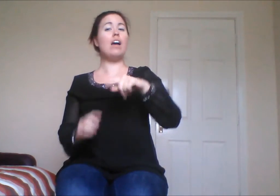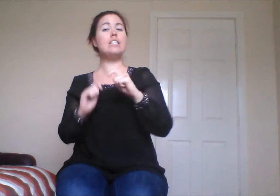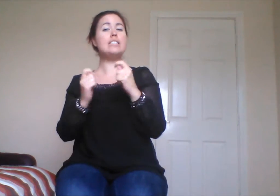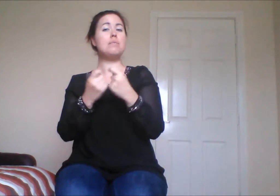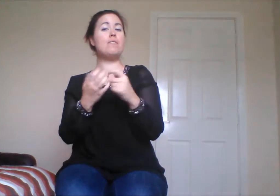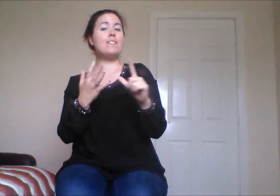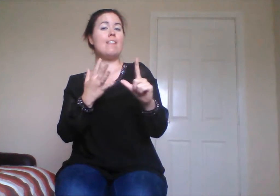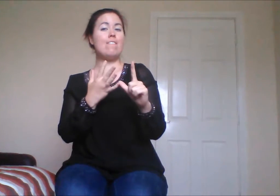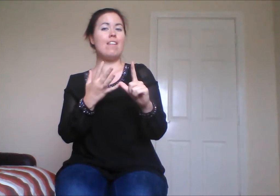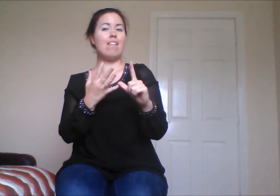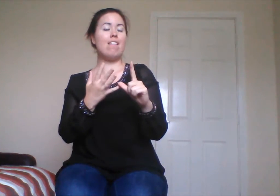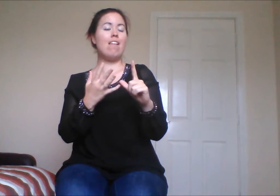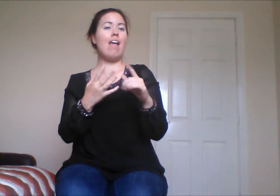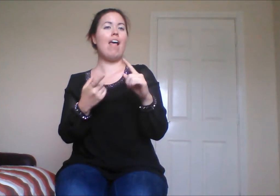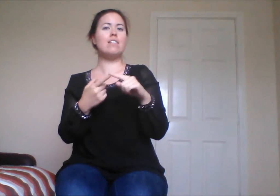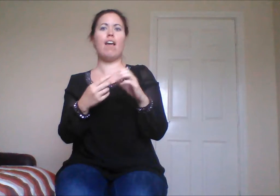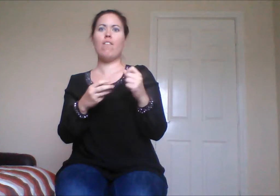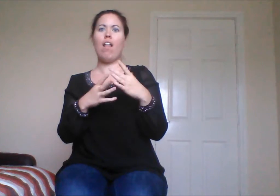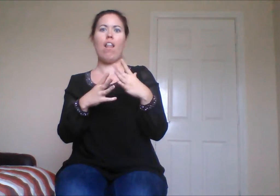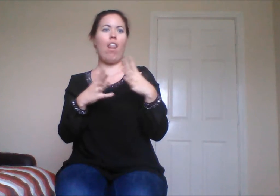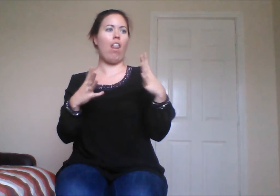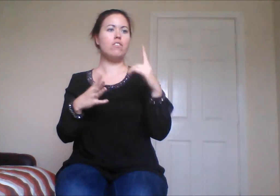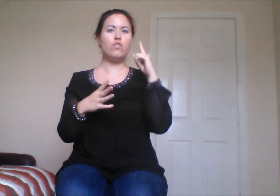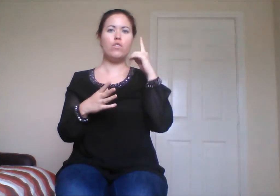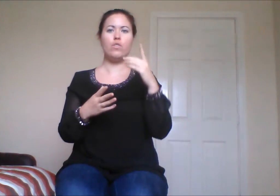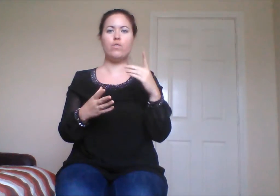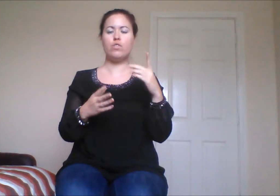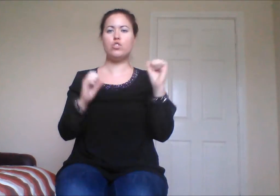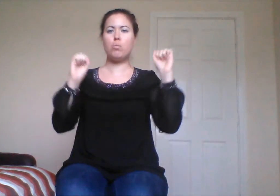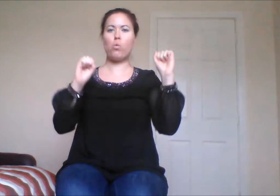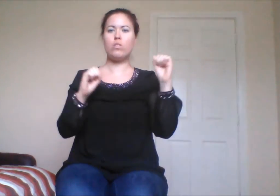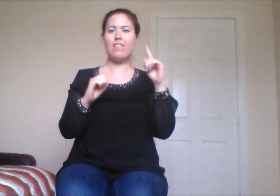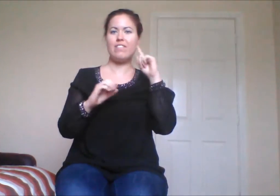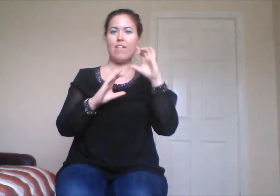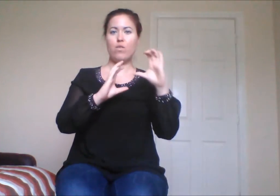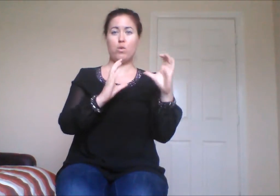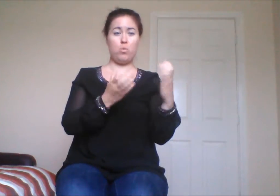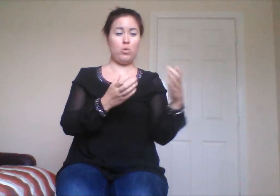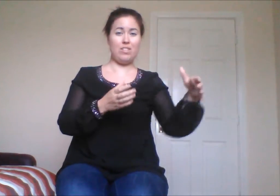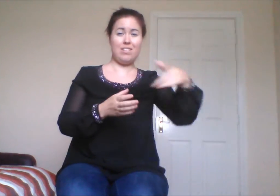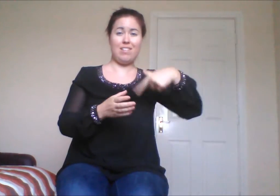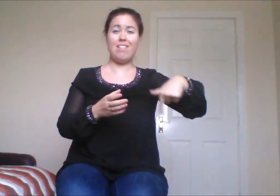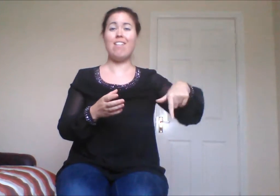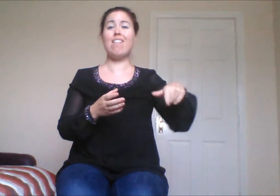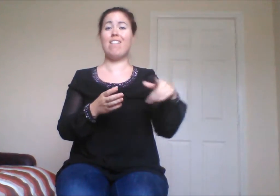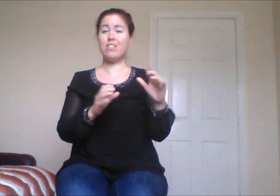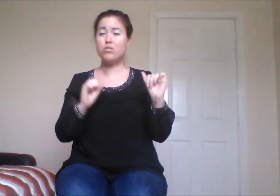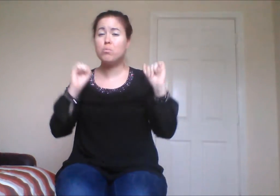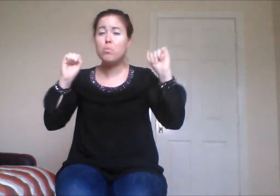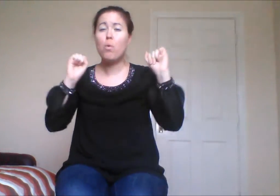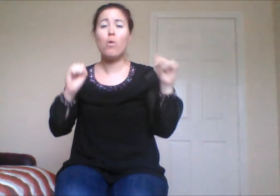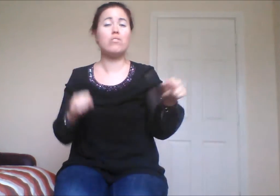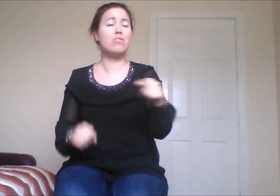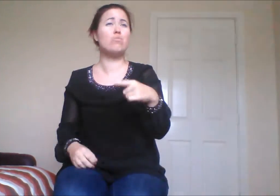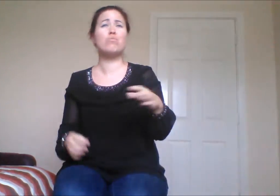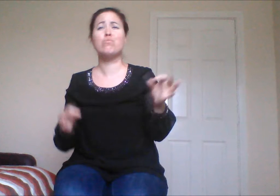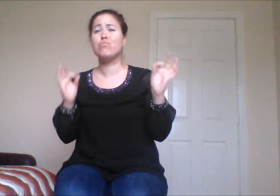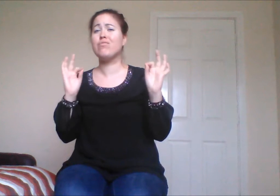believe that we were able to achieve this. This was just something really amazing, and that was, yeah, it was fantastic. And we had a great team,